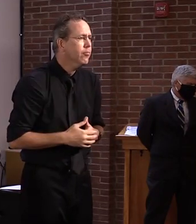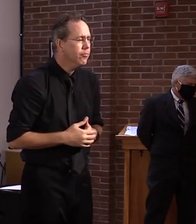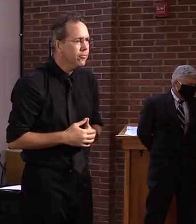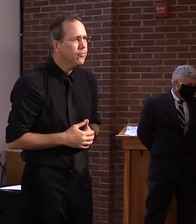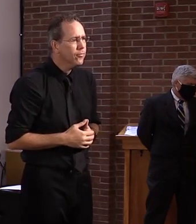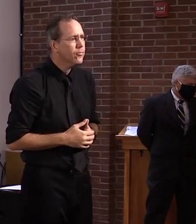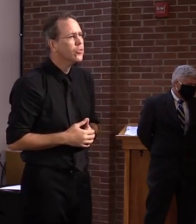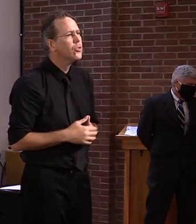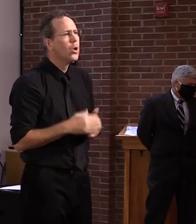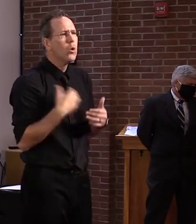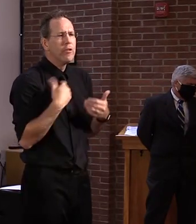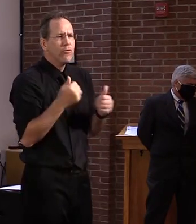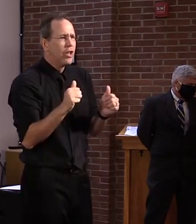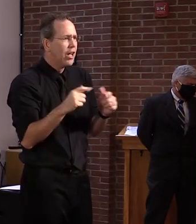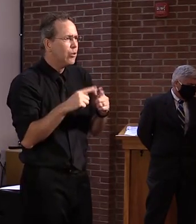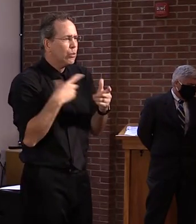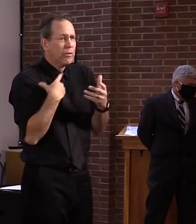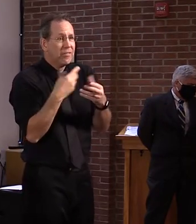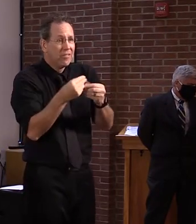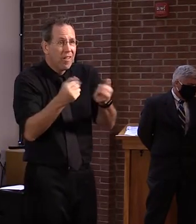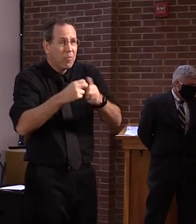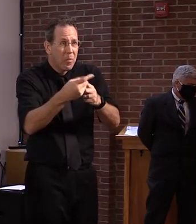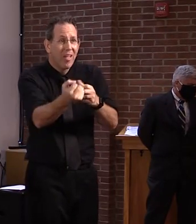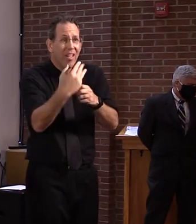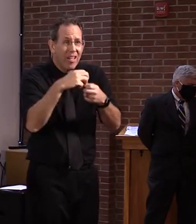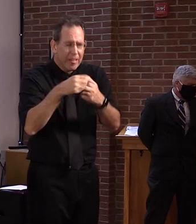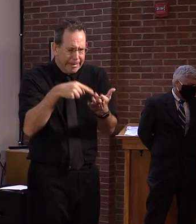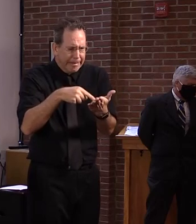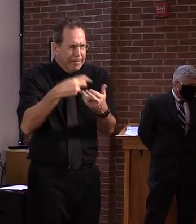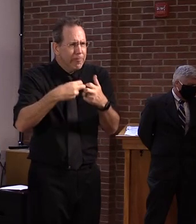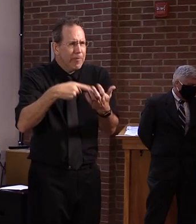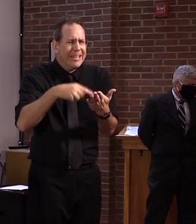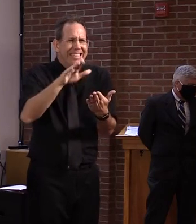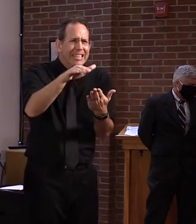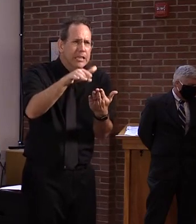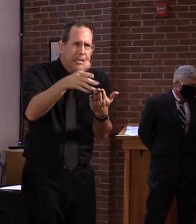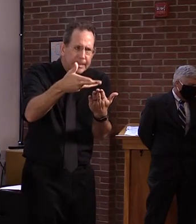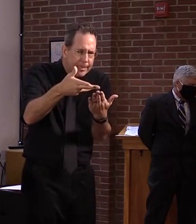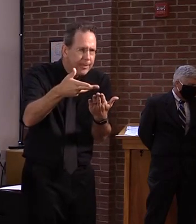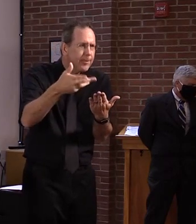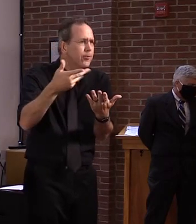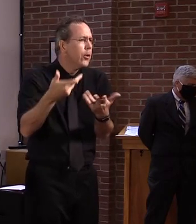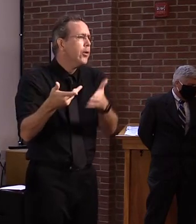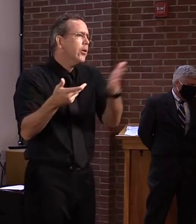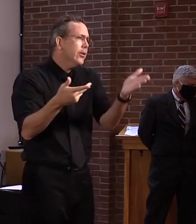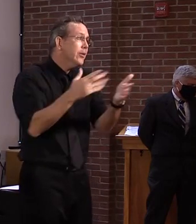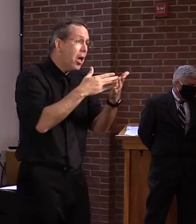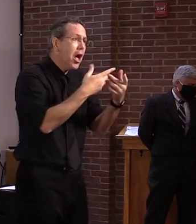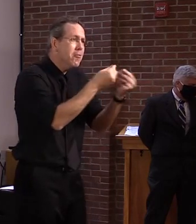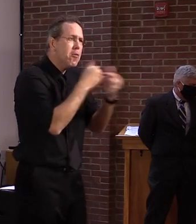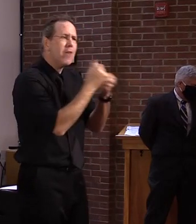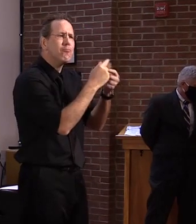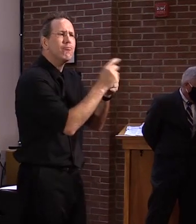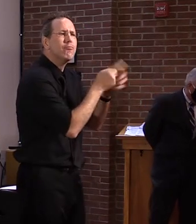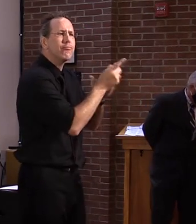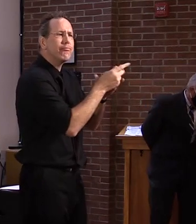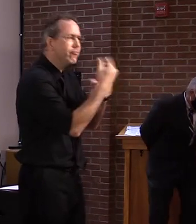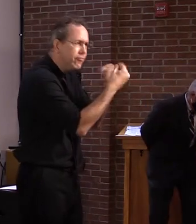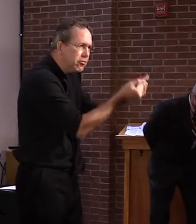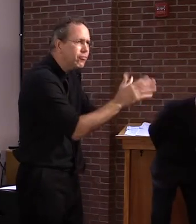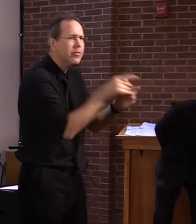to divide and conquer on this, but it does take a knowledgeable person to be able to make an eligibility determination on a claim.